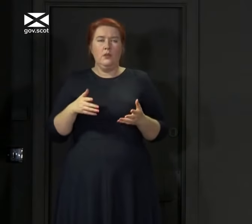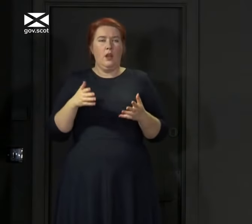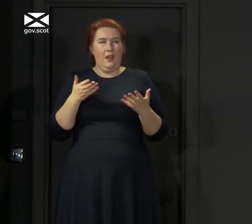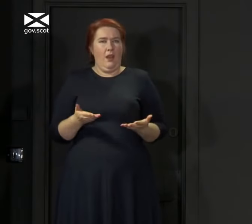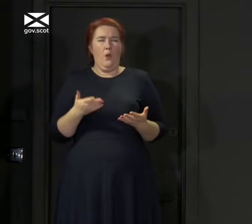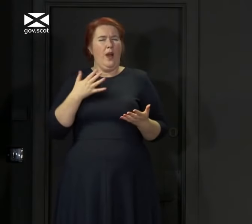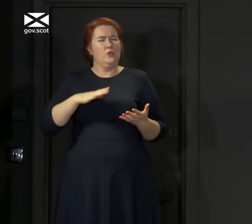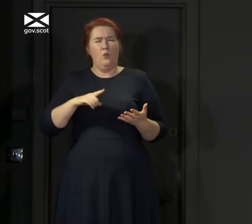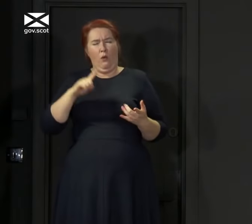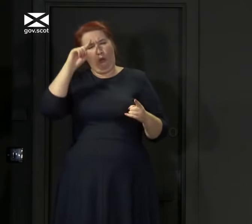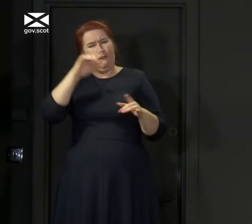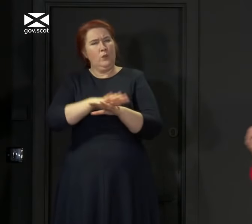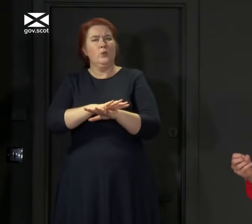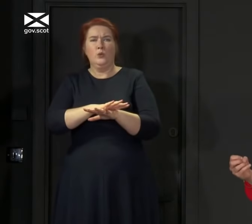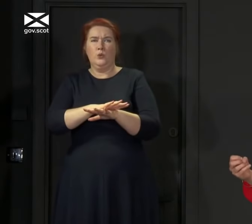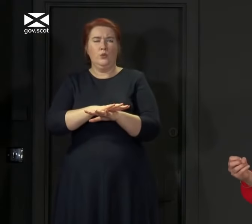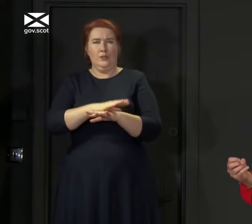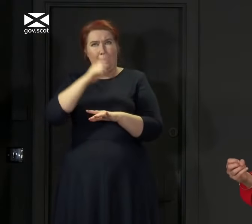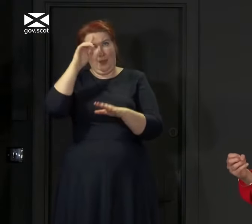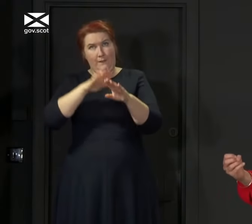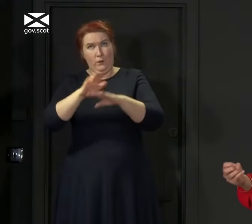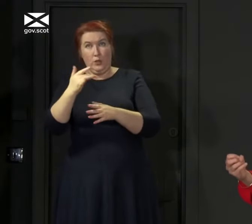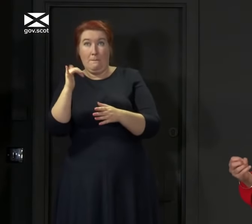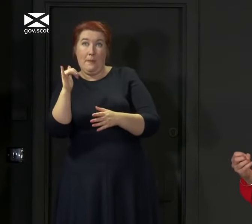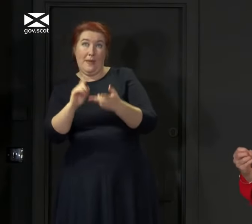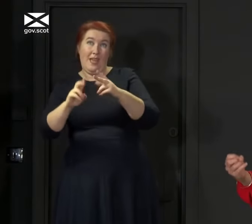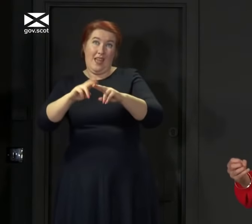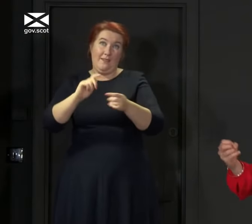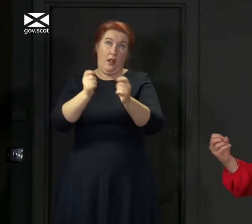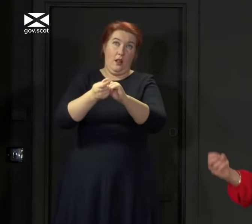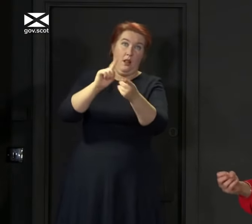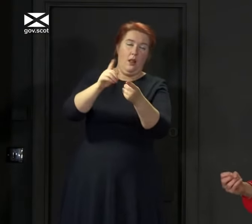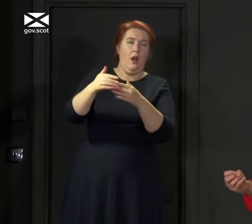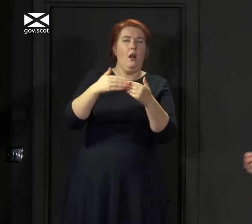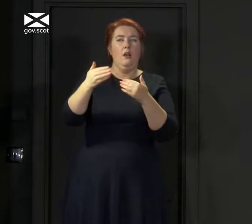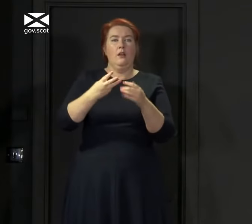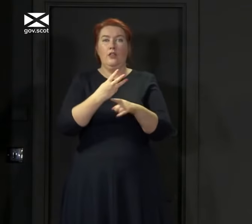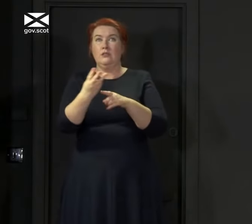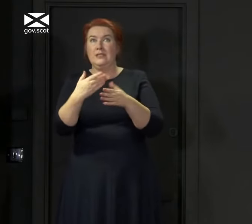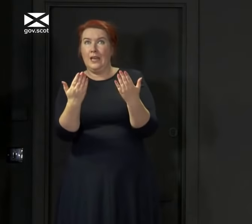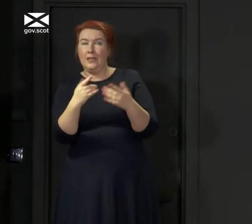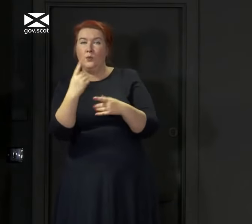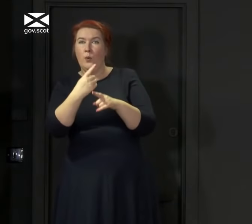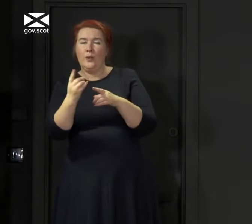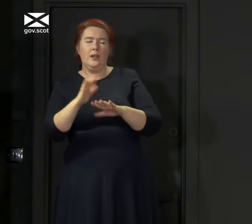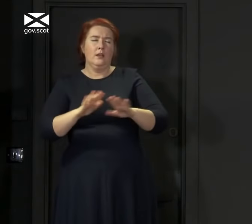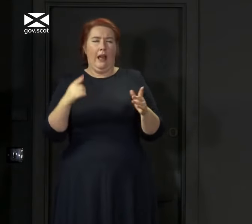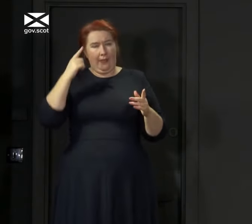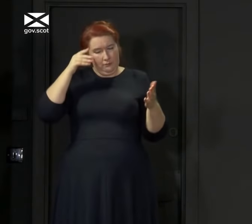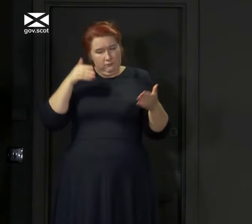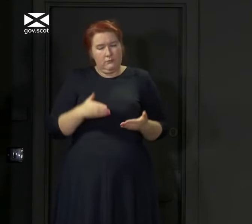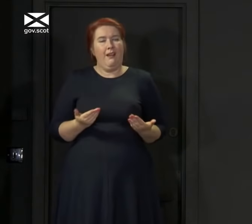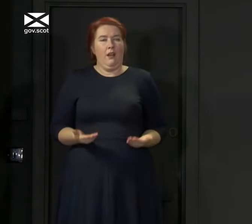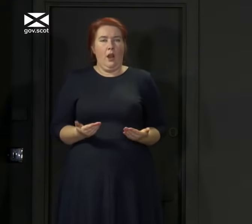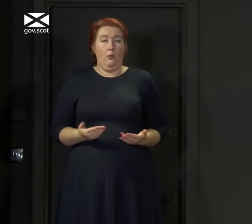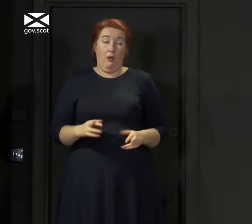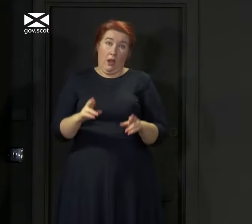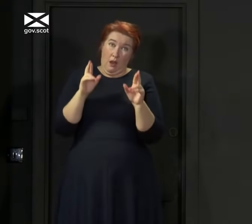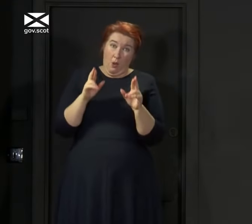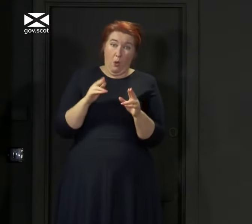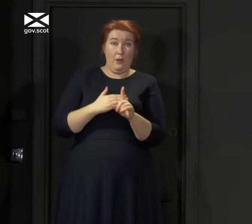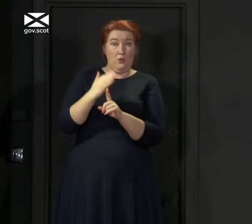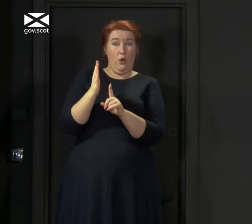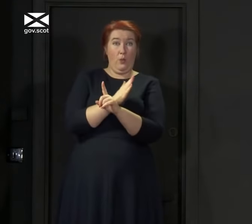messages by thinking ahead to what I might be advising people in three days or a week's time. I hope the situation in these areas doesn't